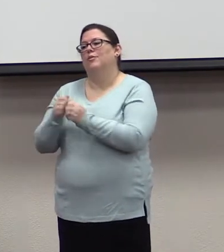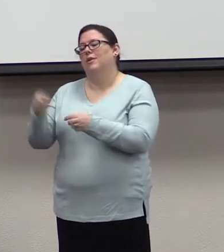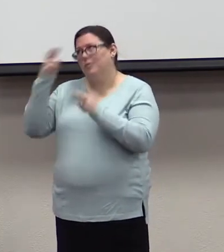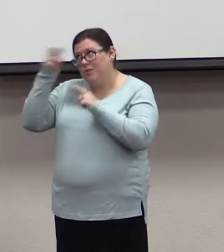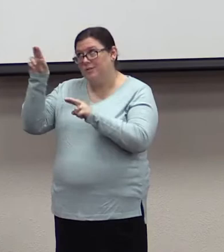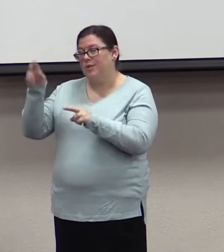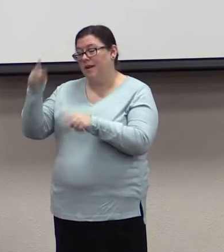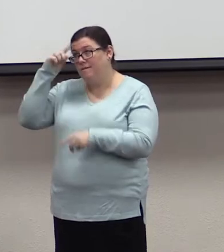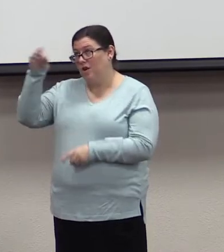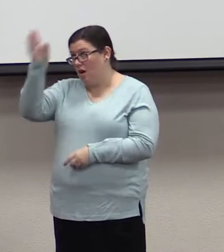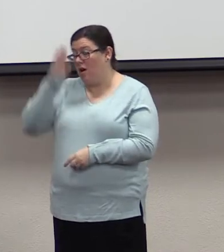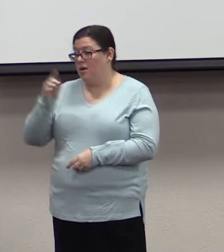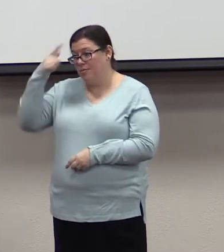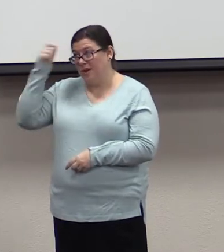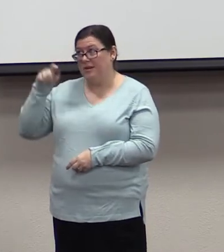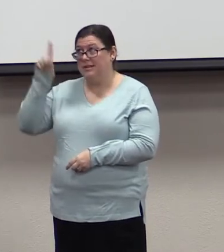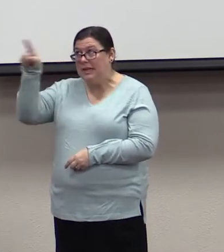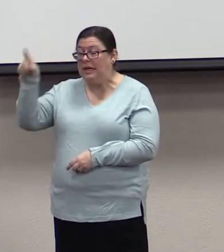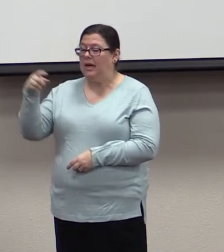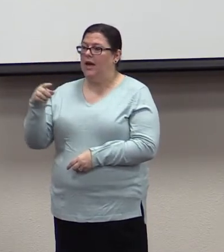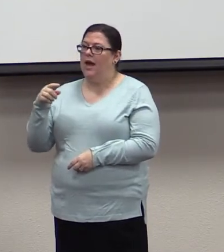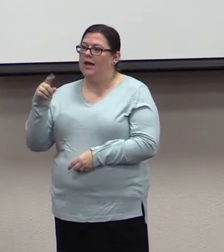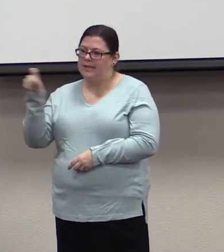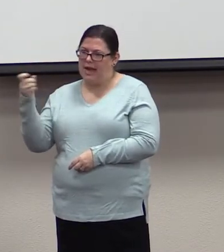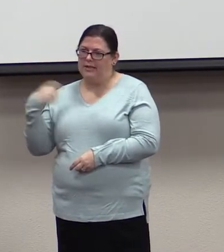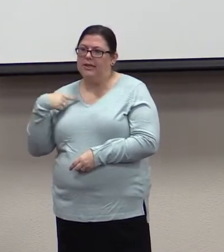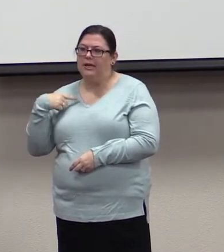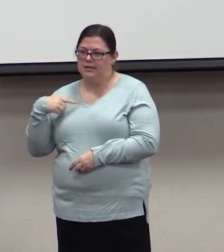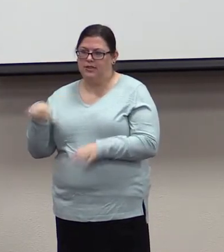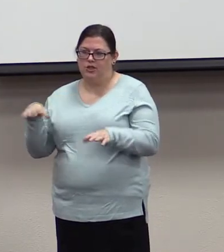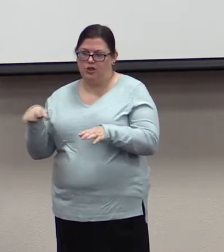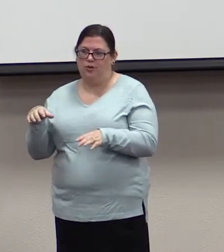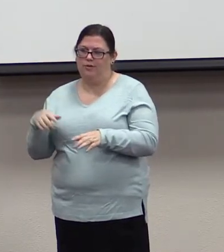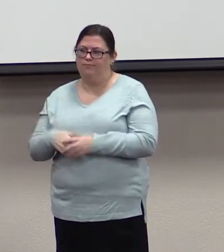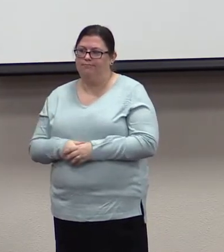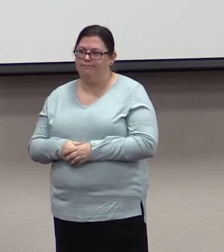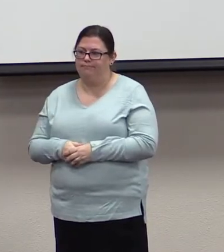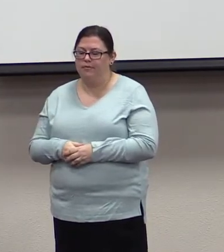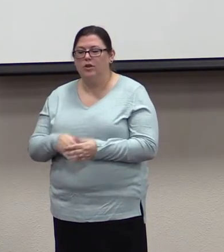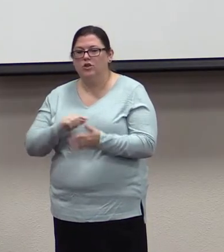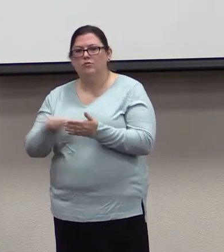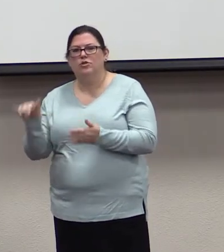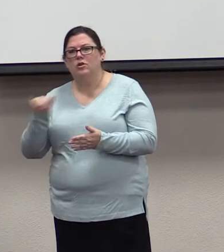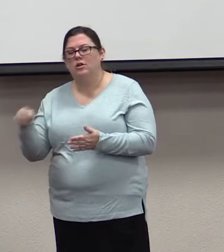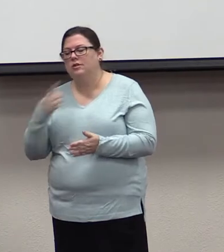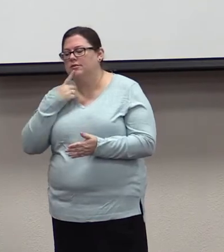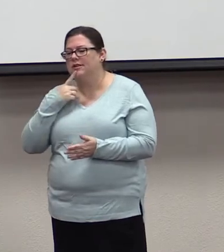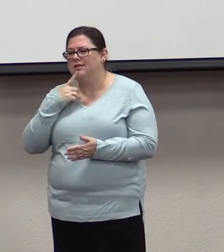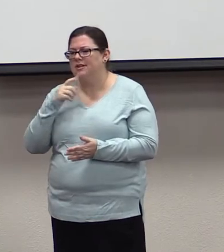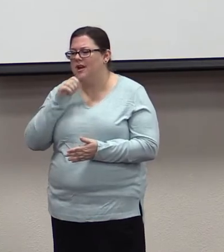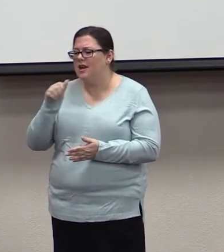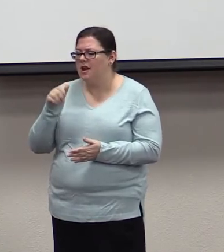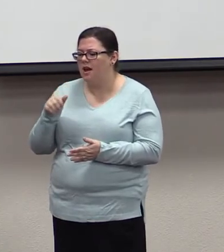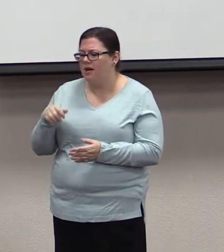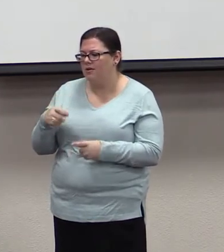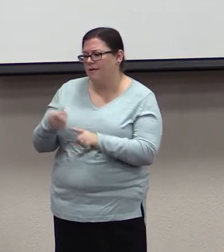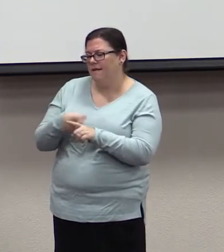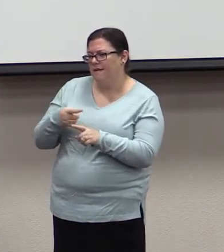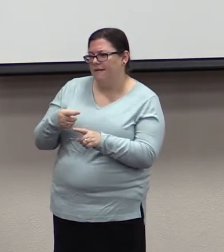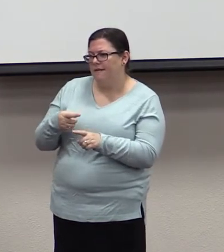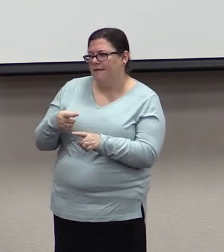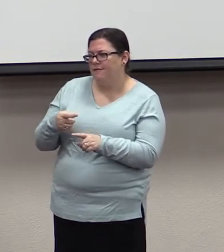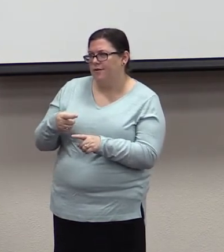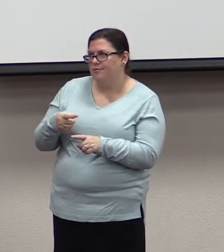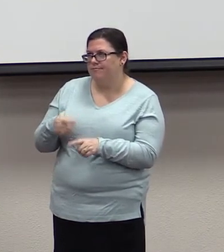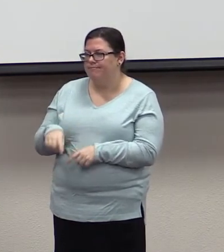us to do. The scripture will also say, not by the way of eye service, as people